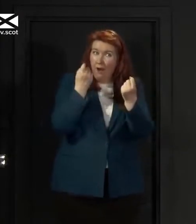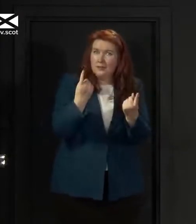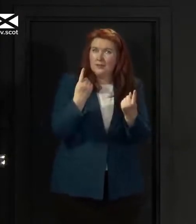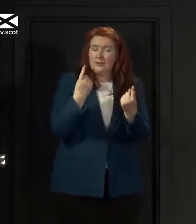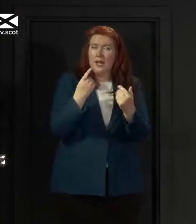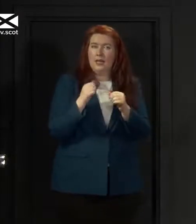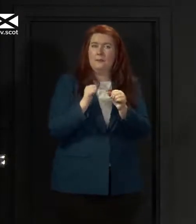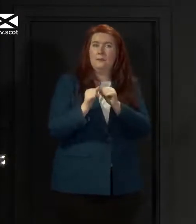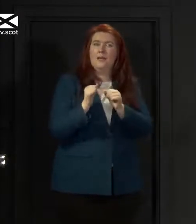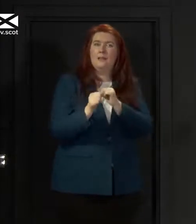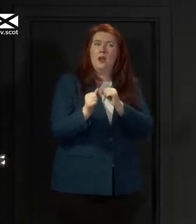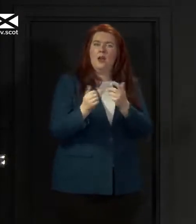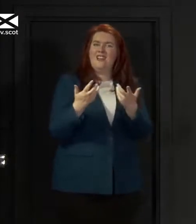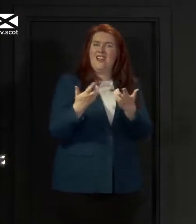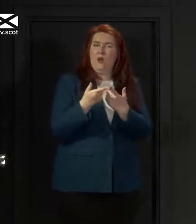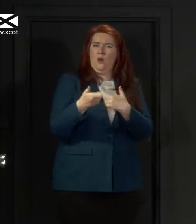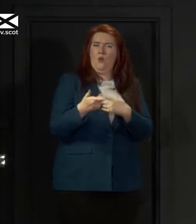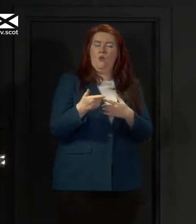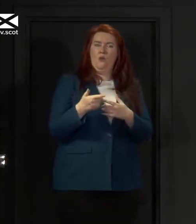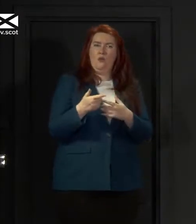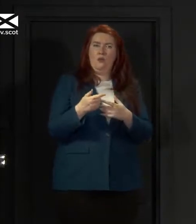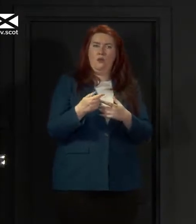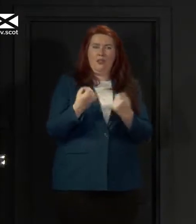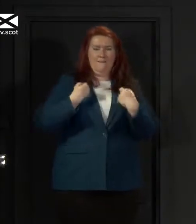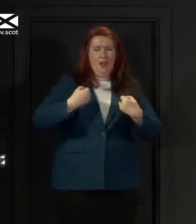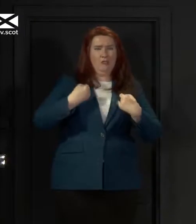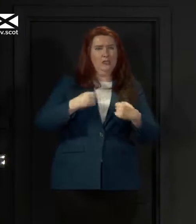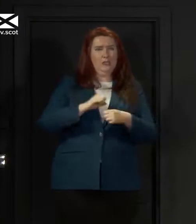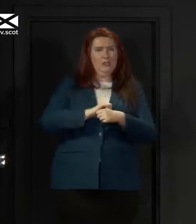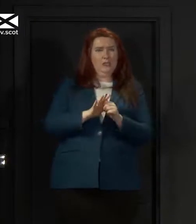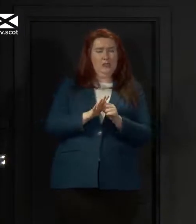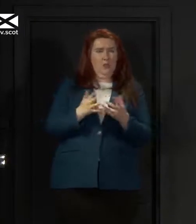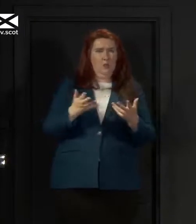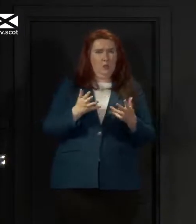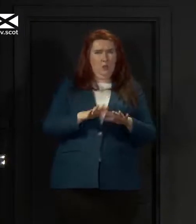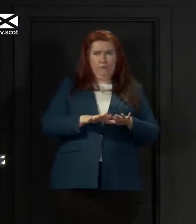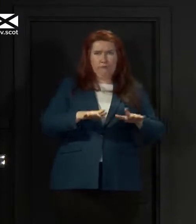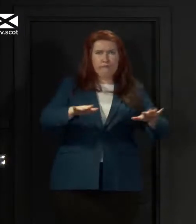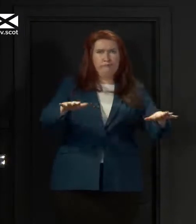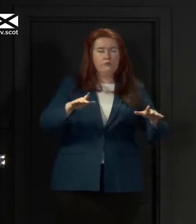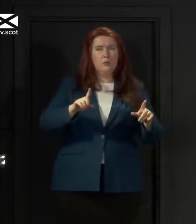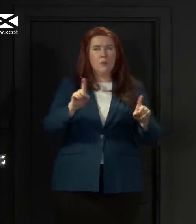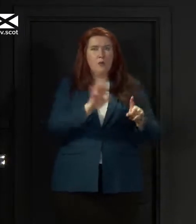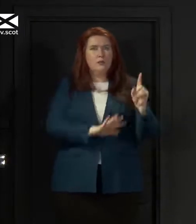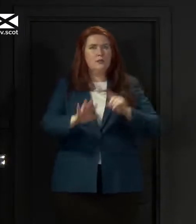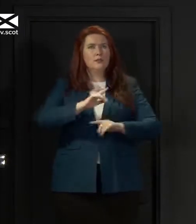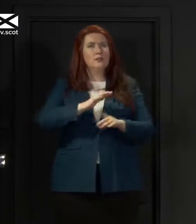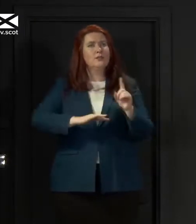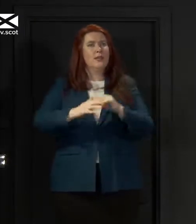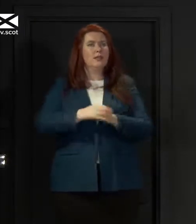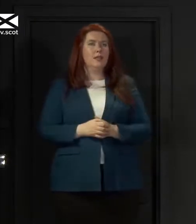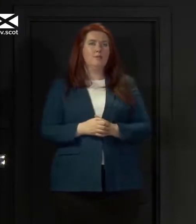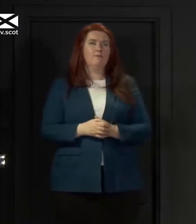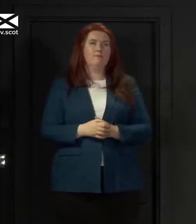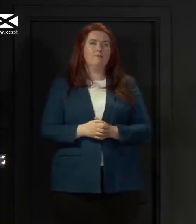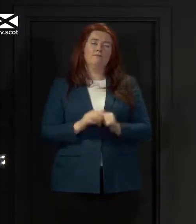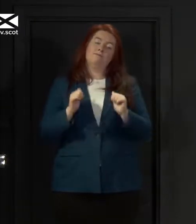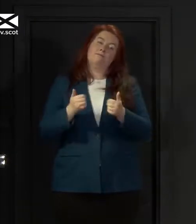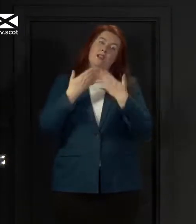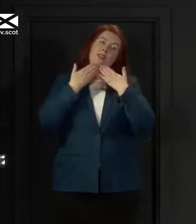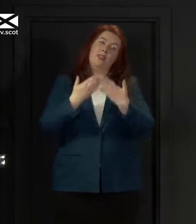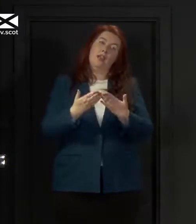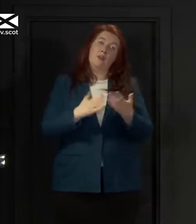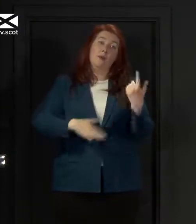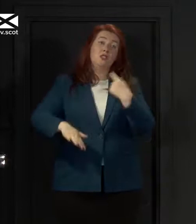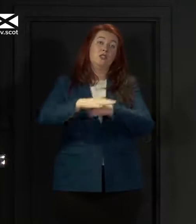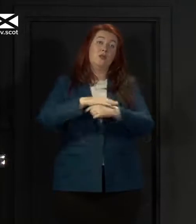the performance of the virus if you like across society in Scotland thank you very much everybody